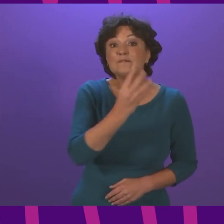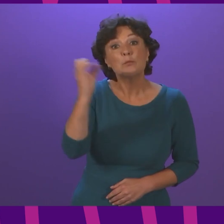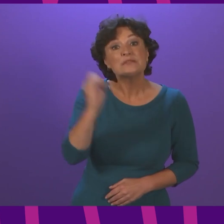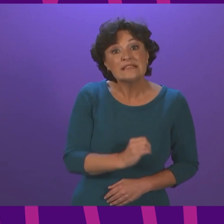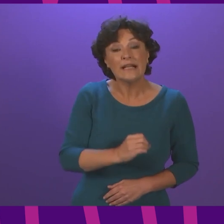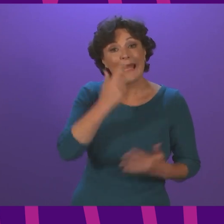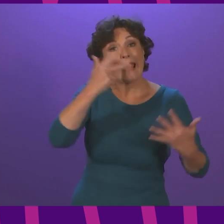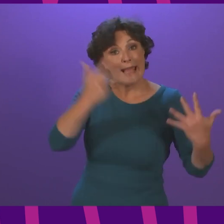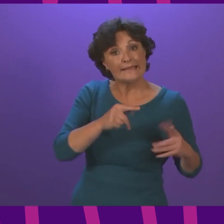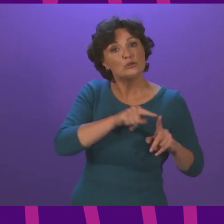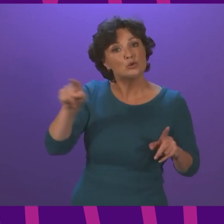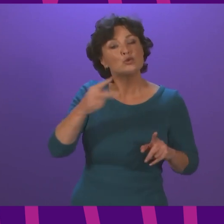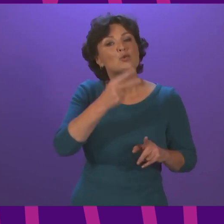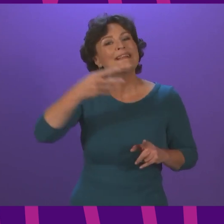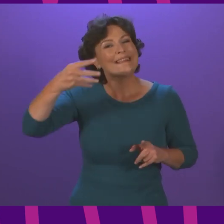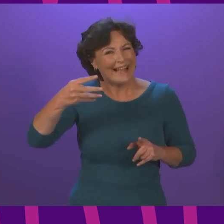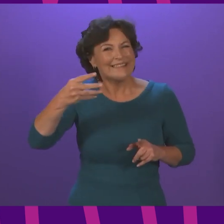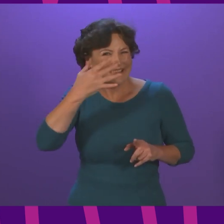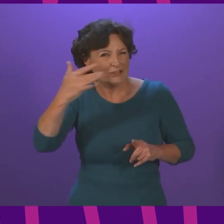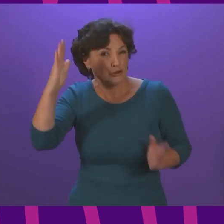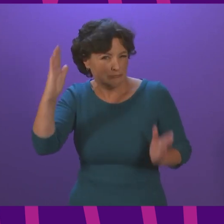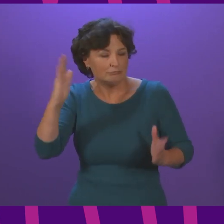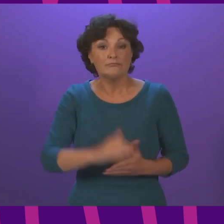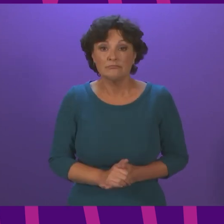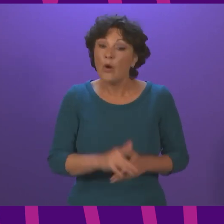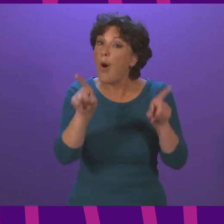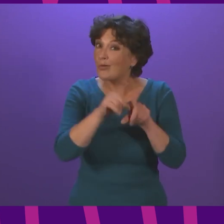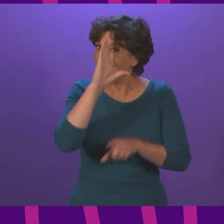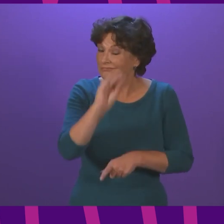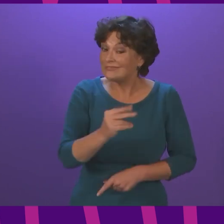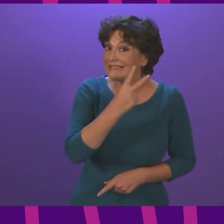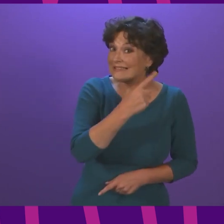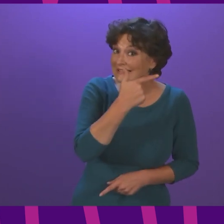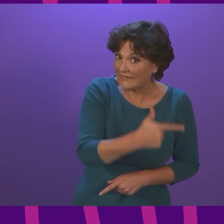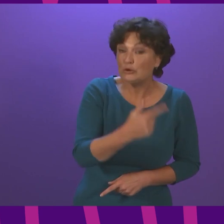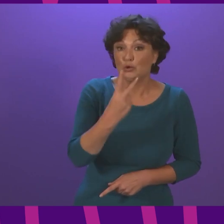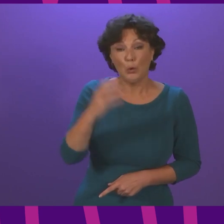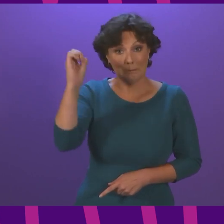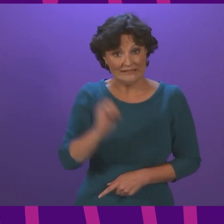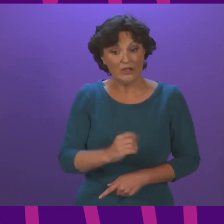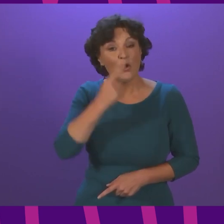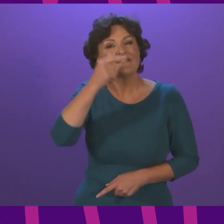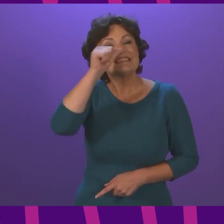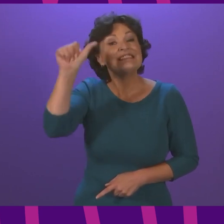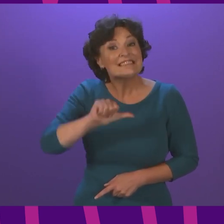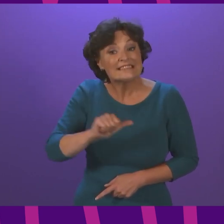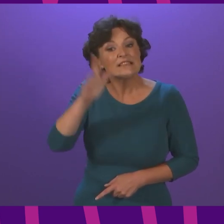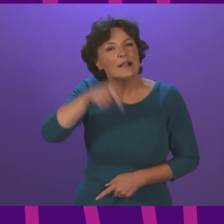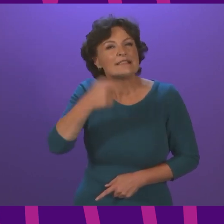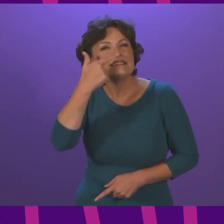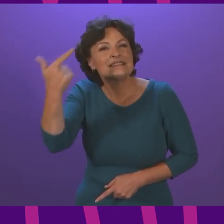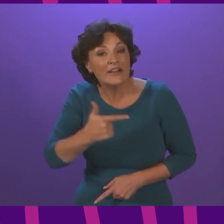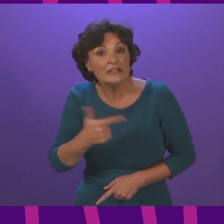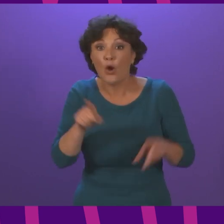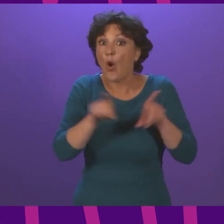% of 18 to 29-year-olds. In addition to that, 72% of 16 and 17-year-olds and